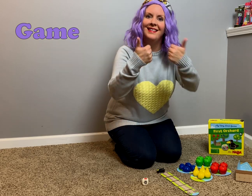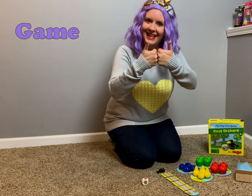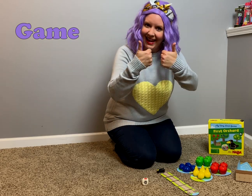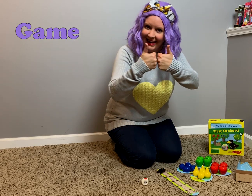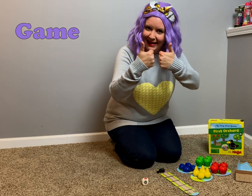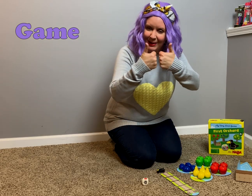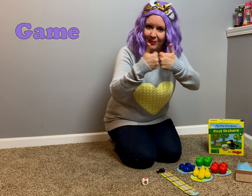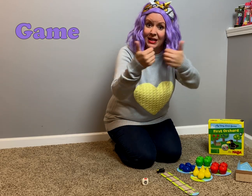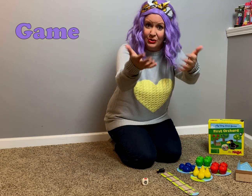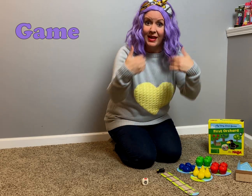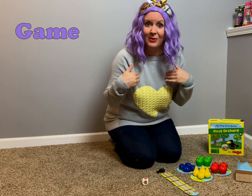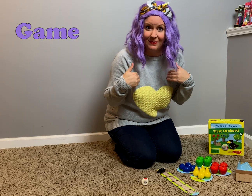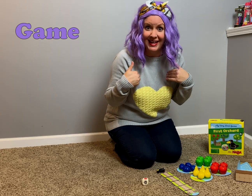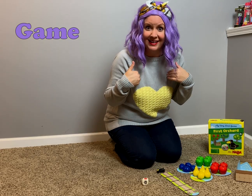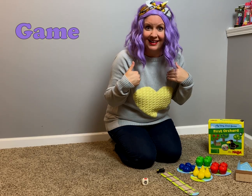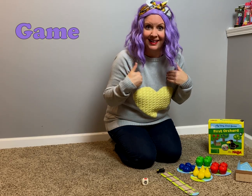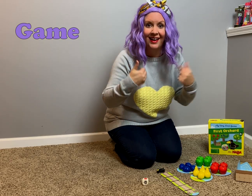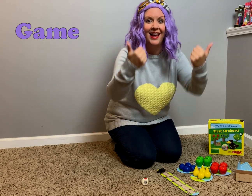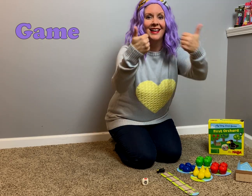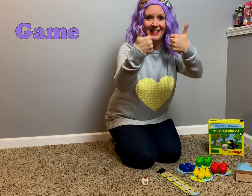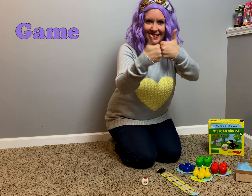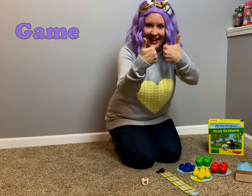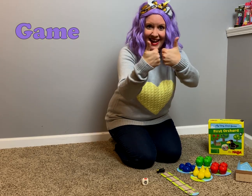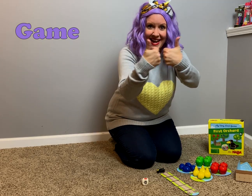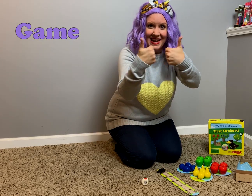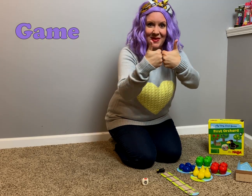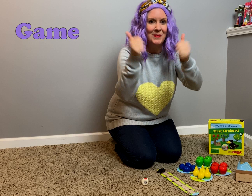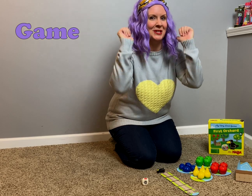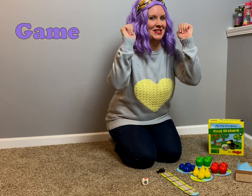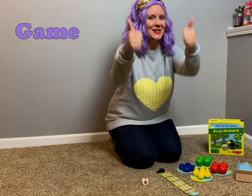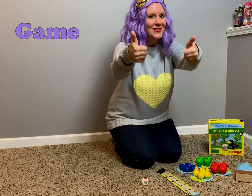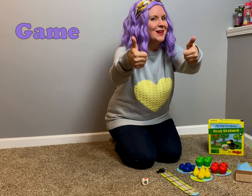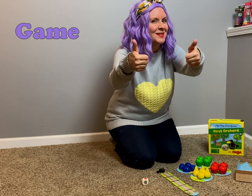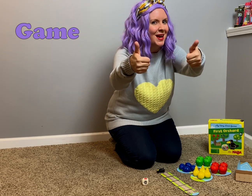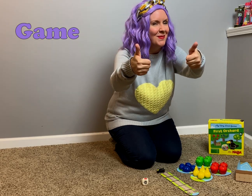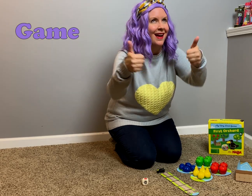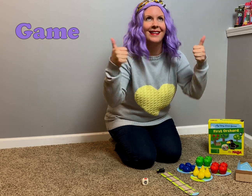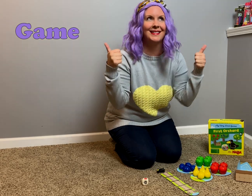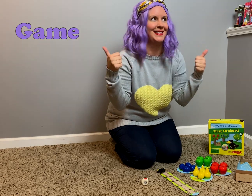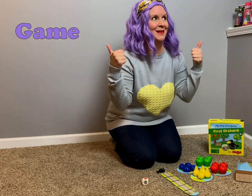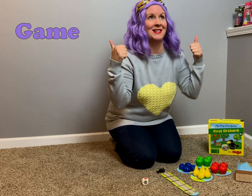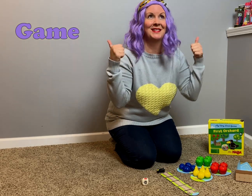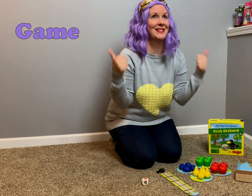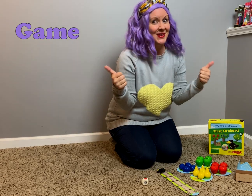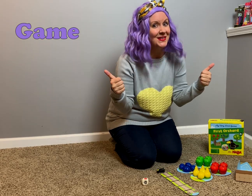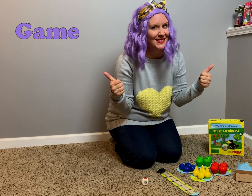Game! Can you do that with me? Game! Put two thumbs up because games are so cool!